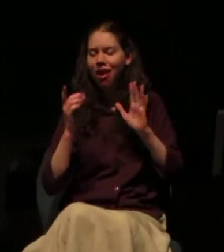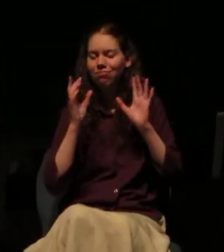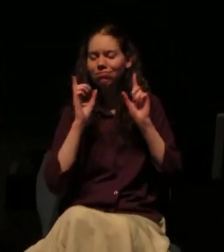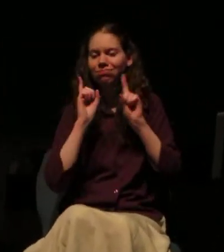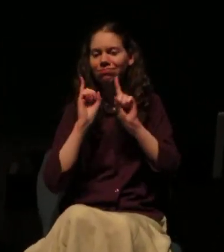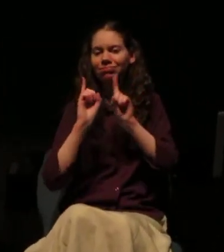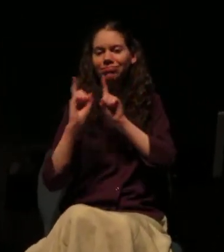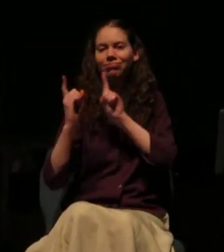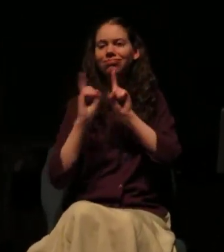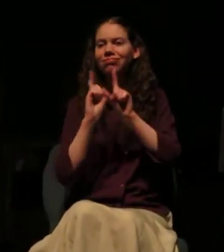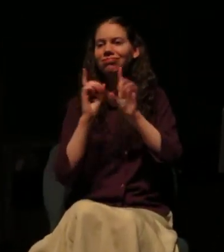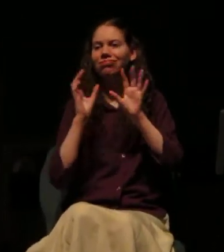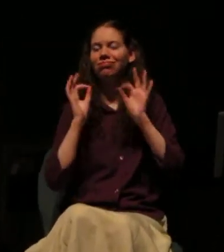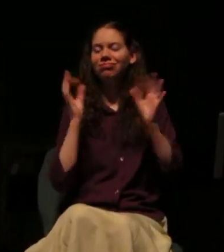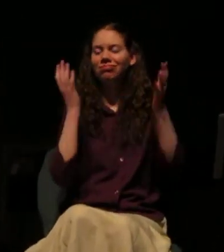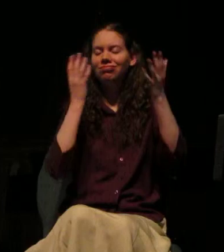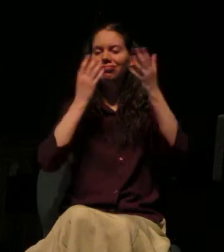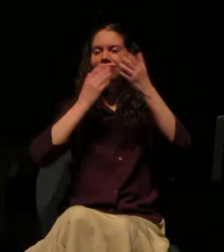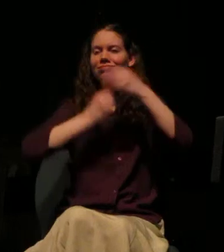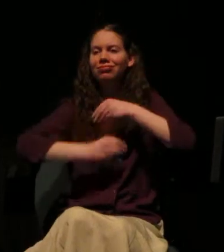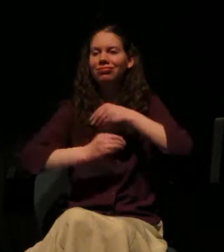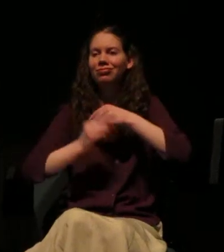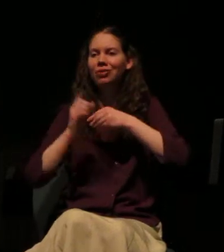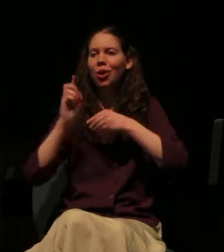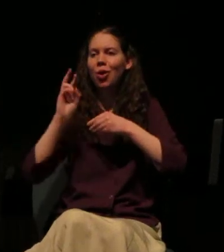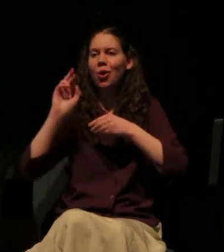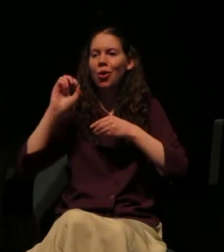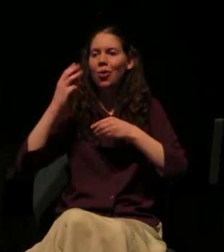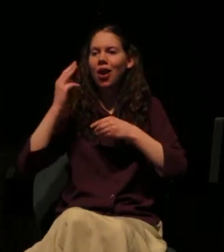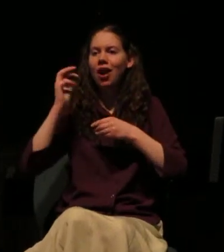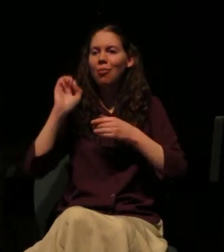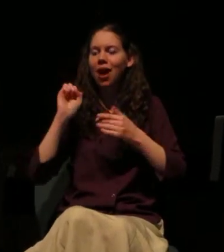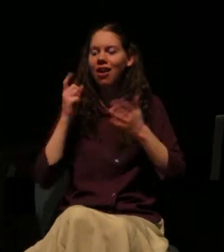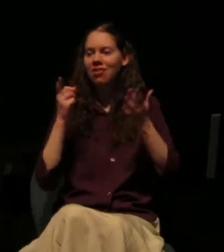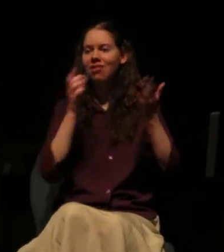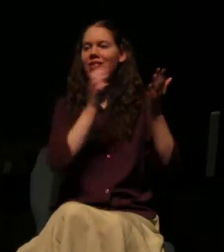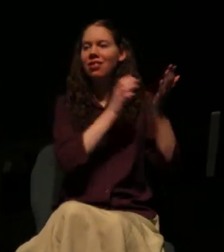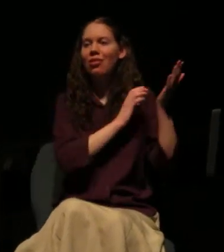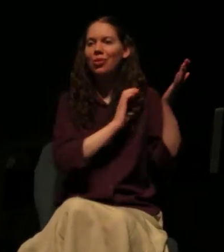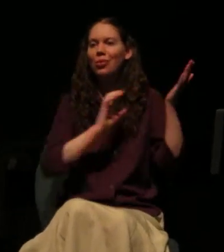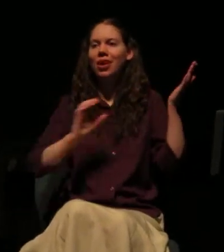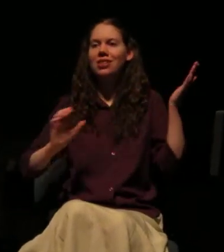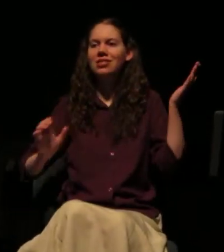The ragman. The ragman. The crust. Thank